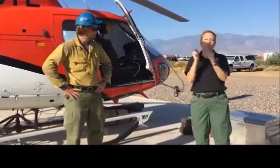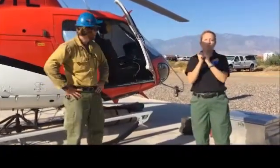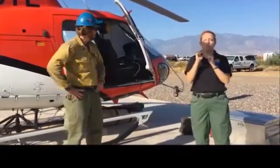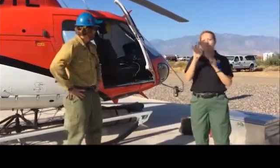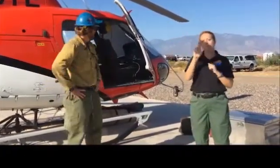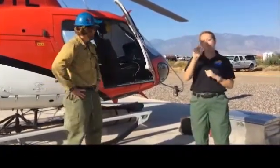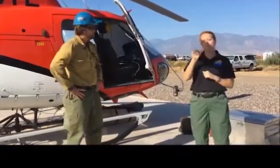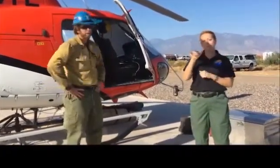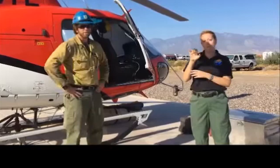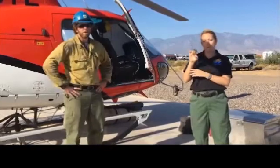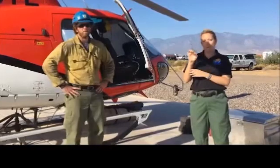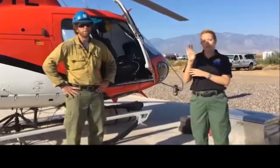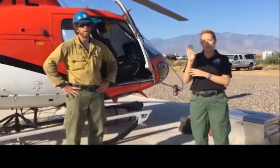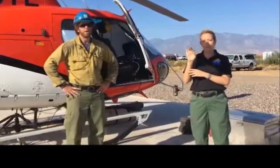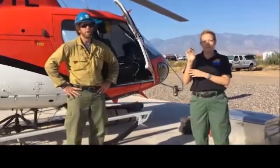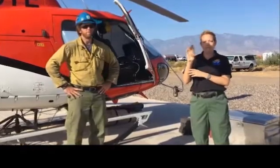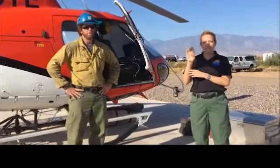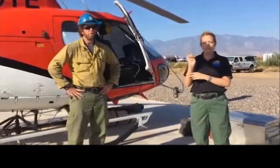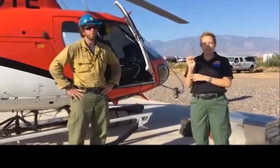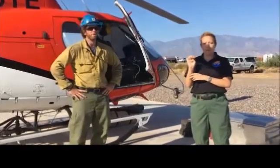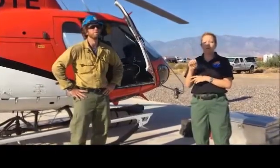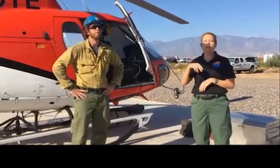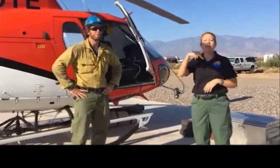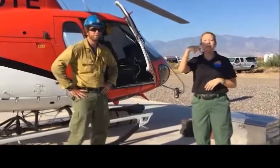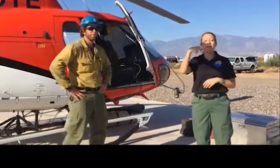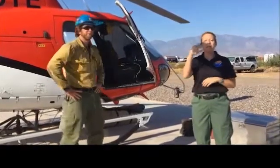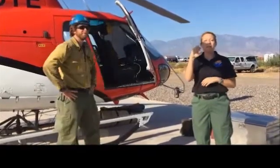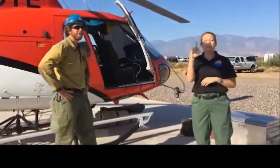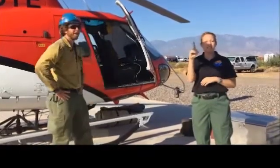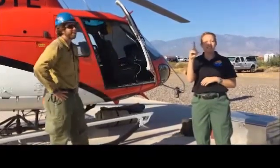and we're going to start with taking off the doors here. Virg, want to give me a hand?